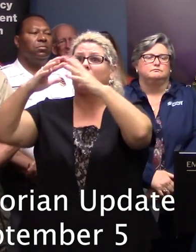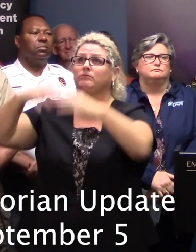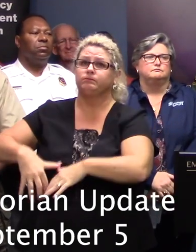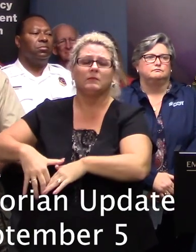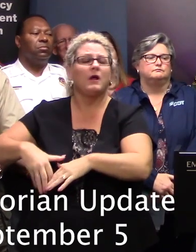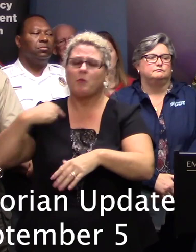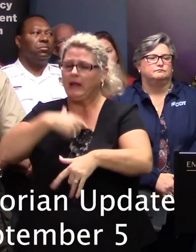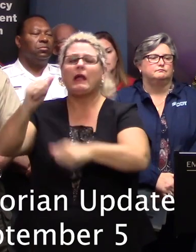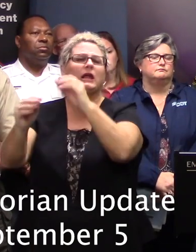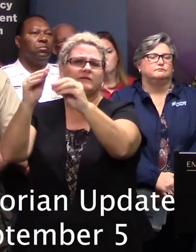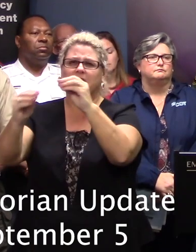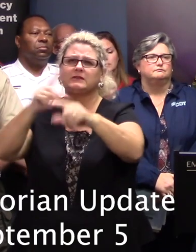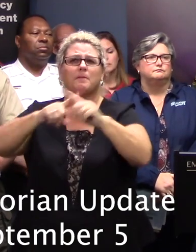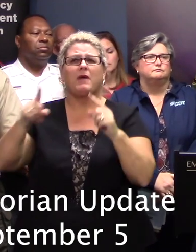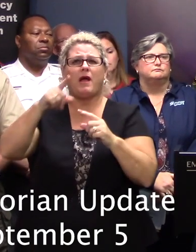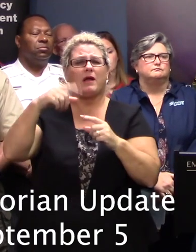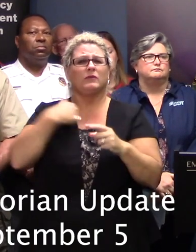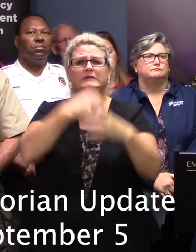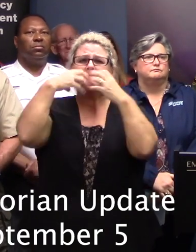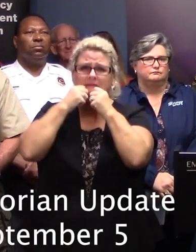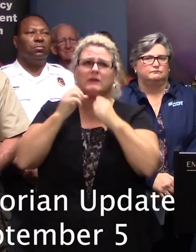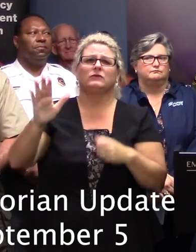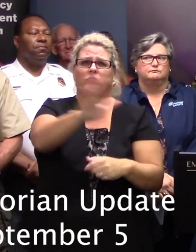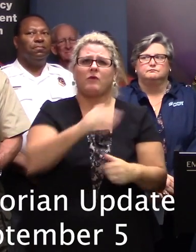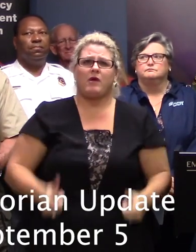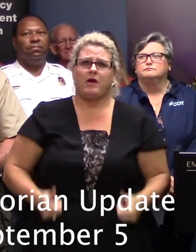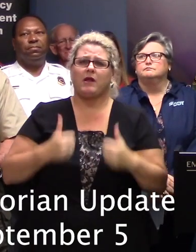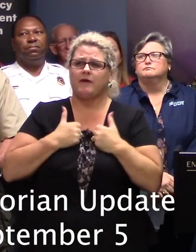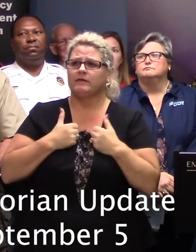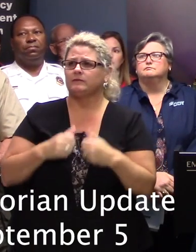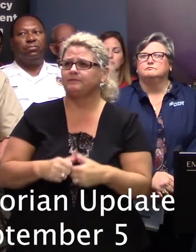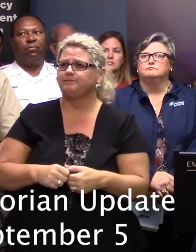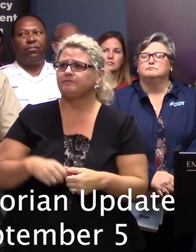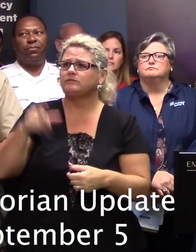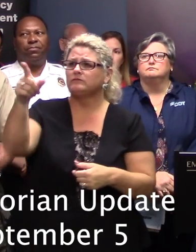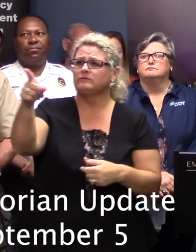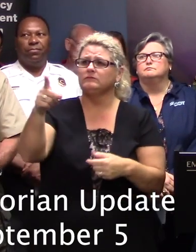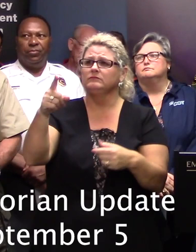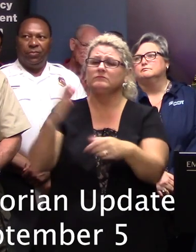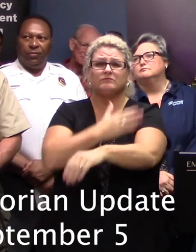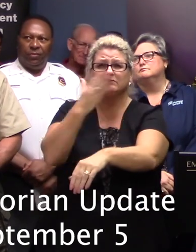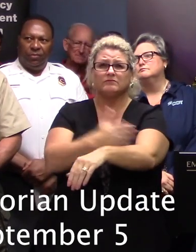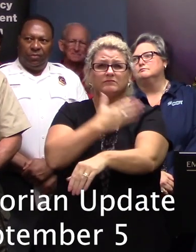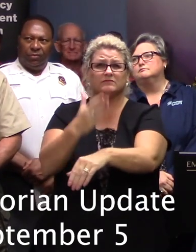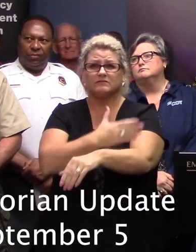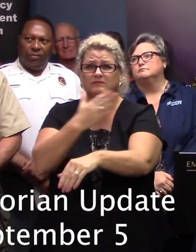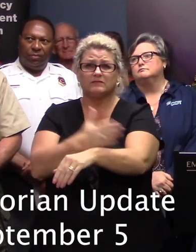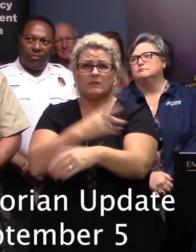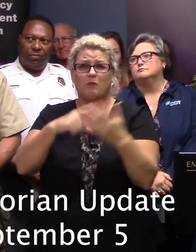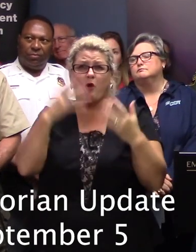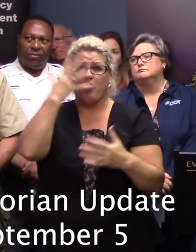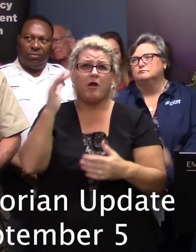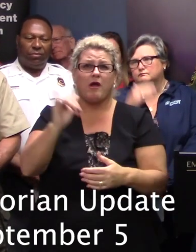over again so we want the people to be careful that's why we're here what's the recovery response going to look like is it going to have the folks that you we've had